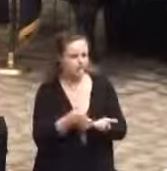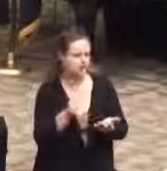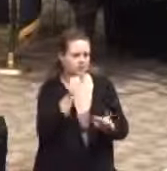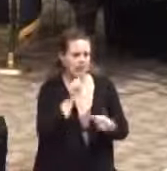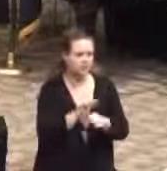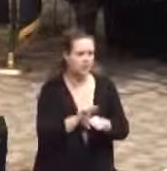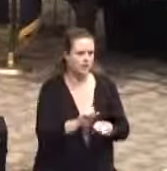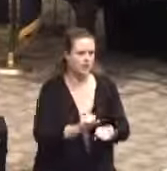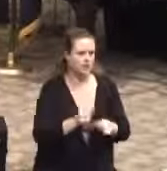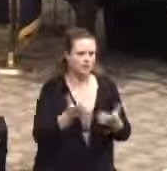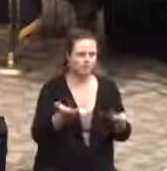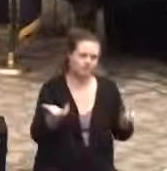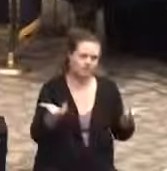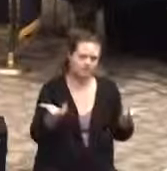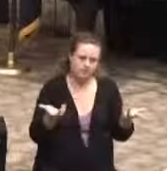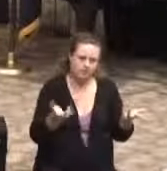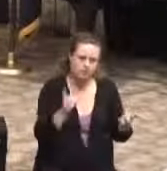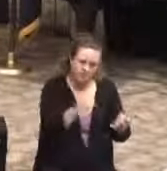not be possible.